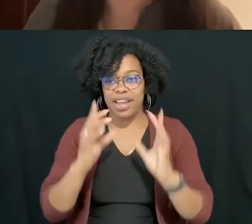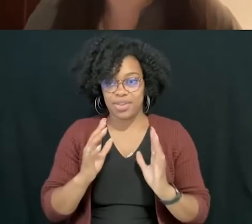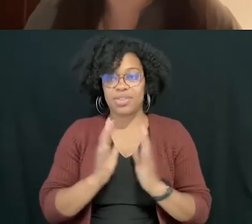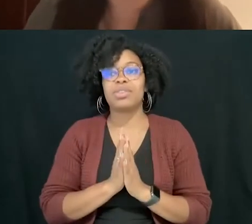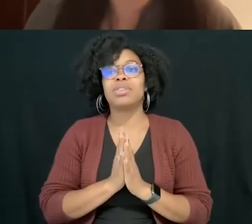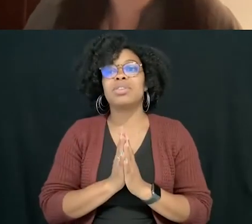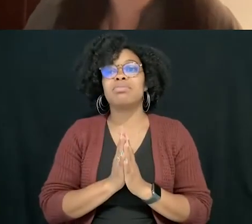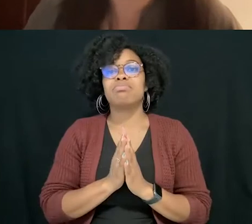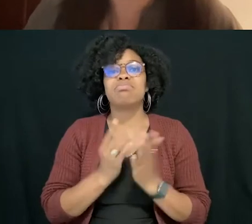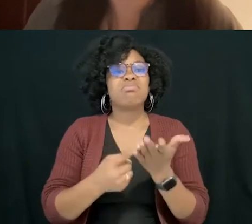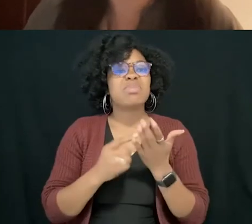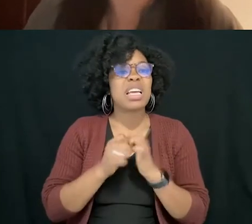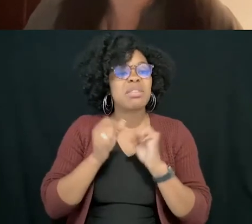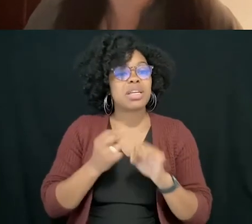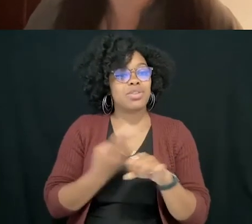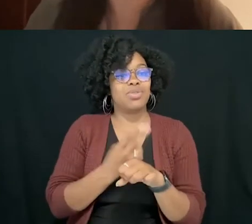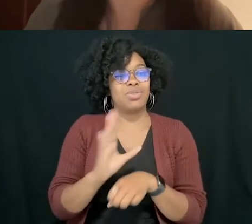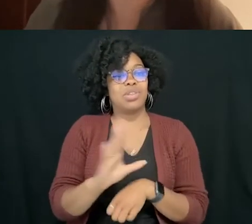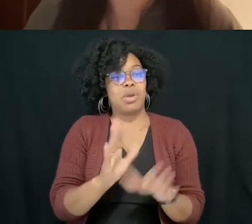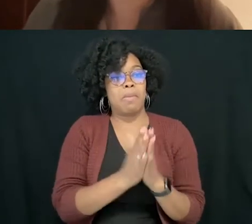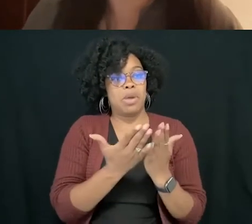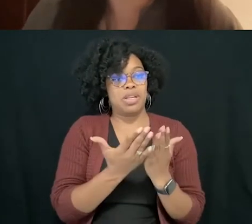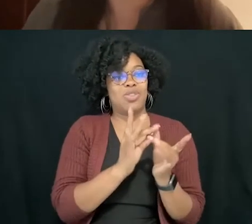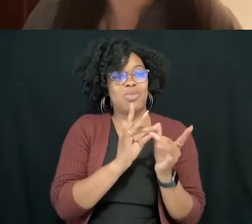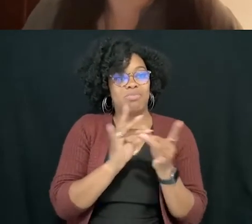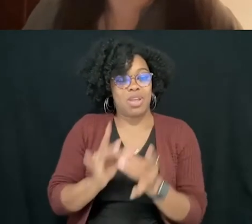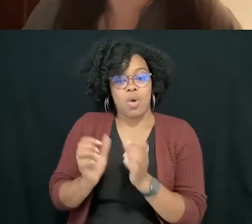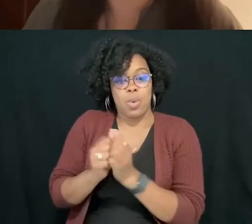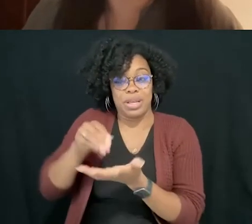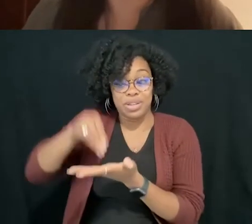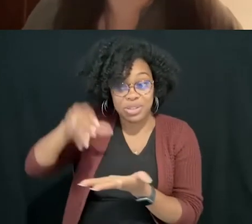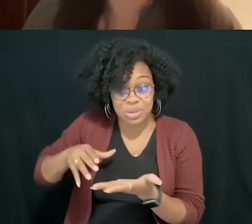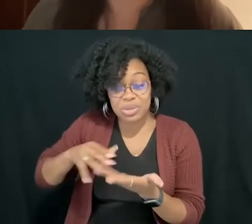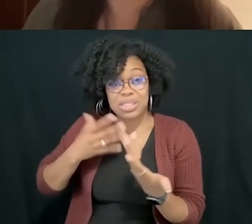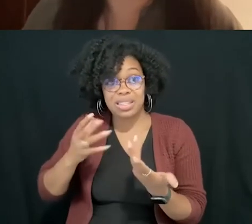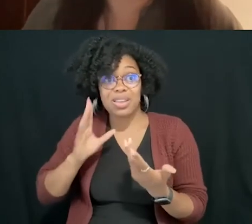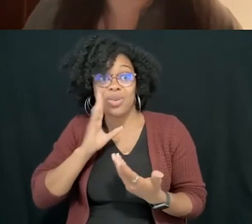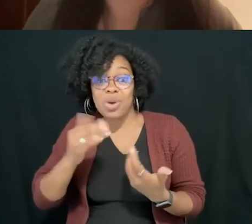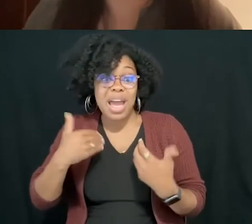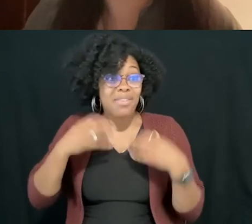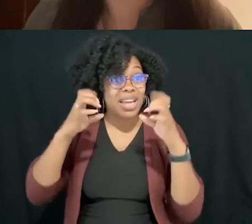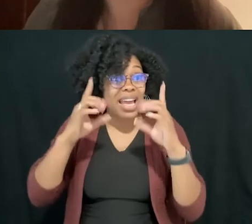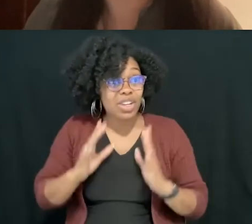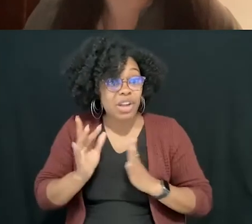you can use this book, your books with students, uh, whether there'll be an educator's guide and also,